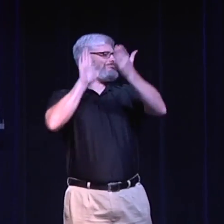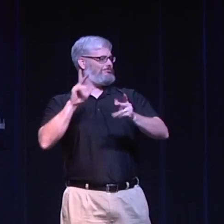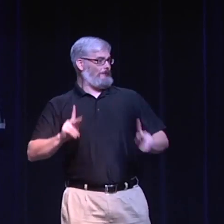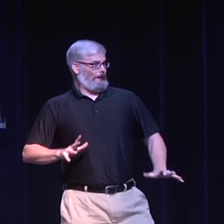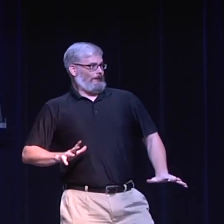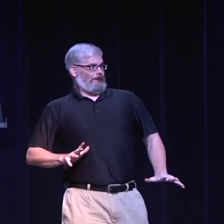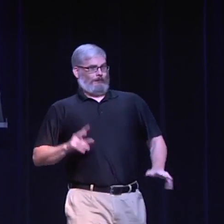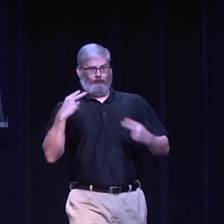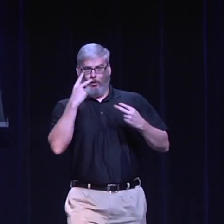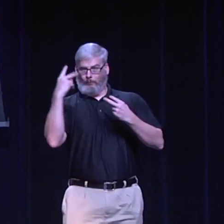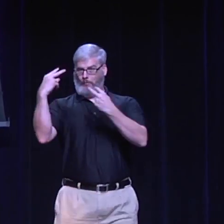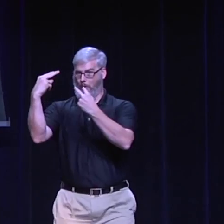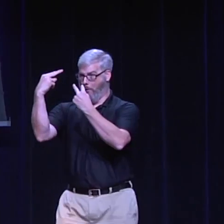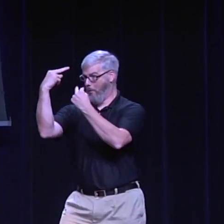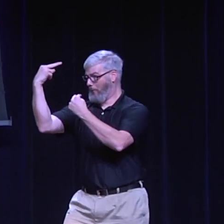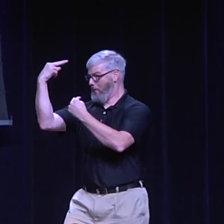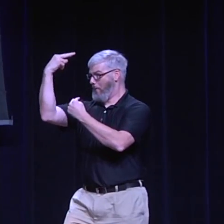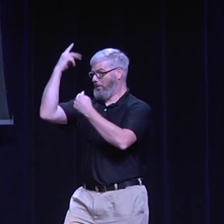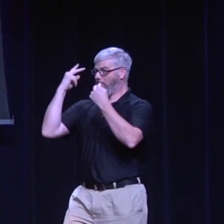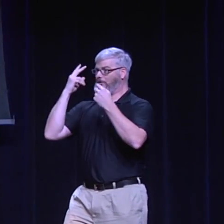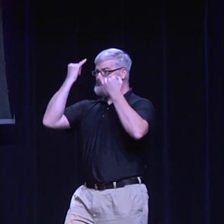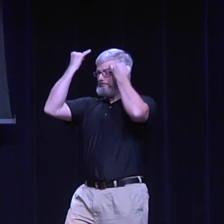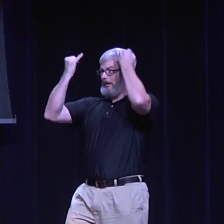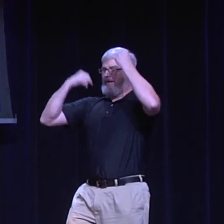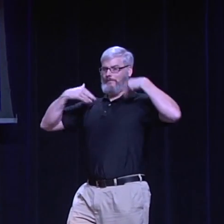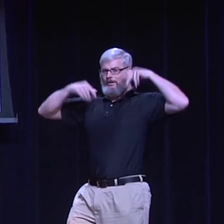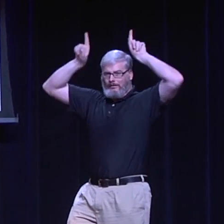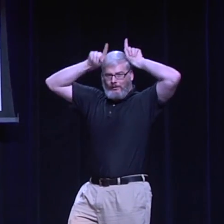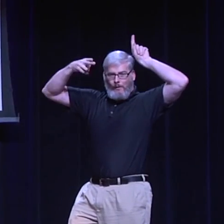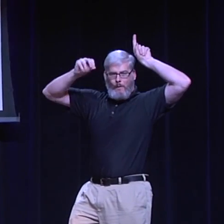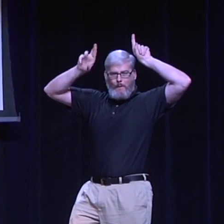use that word, atheist. Because it always causes a lot of...